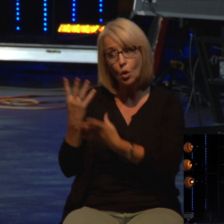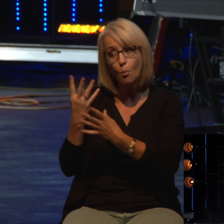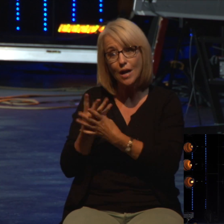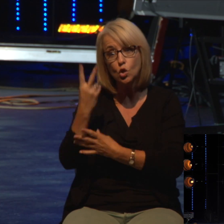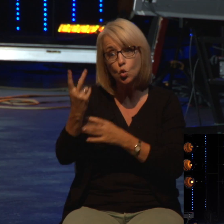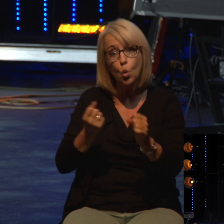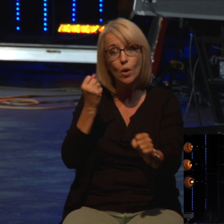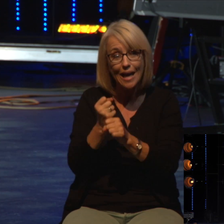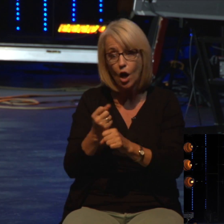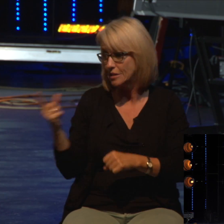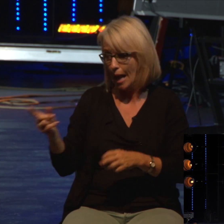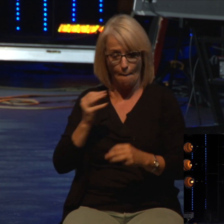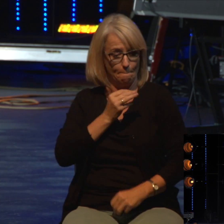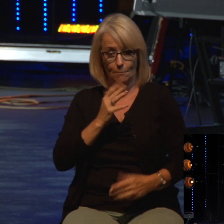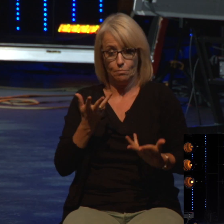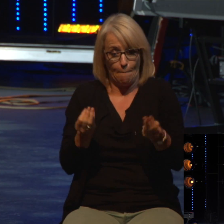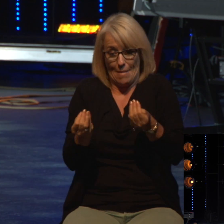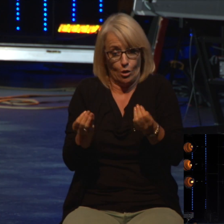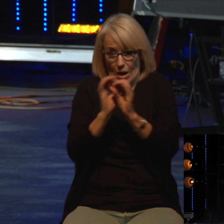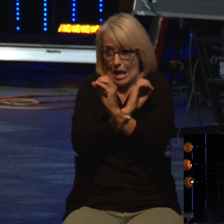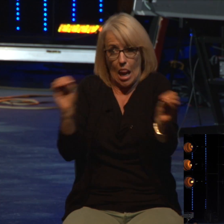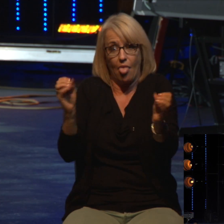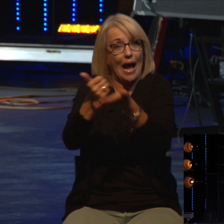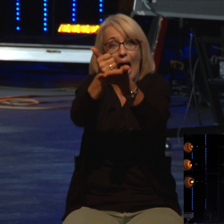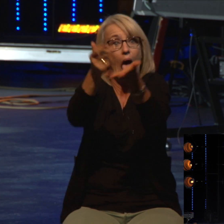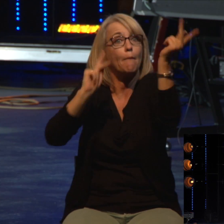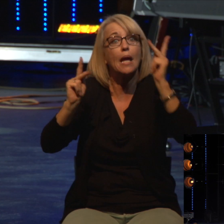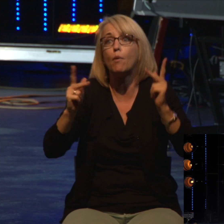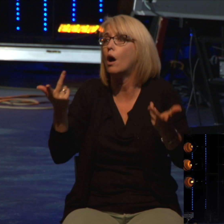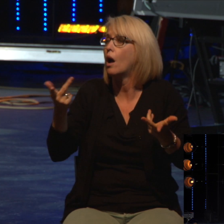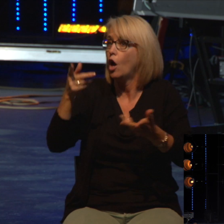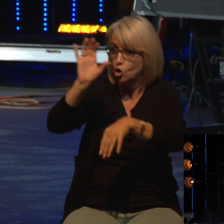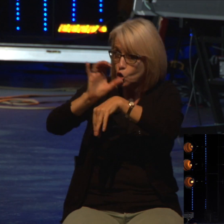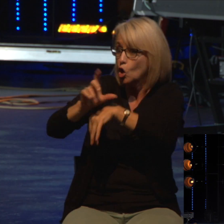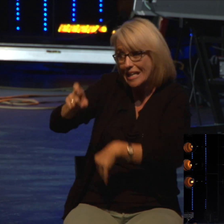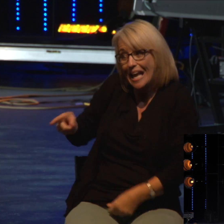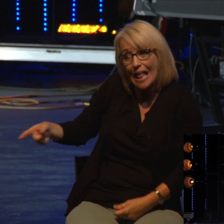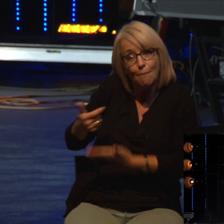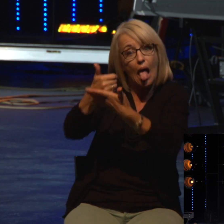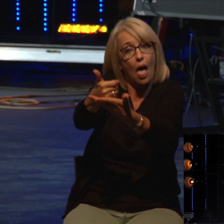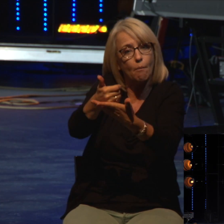practically no ministry. And the church needed him at that time. And finally, he was set to Rome.